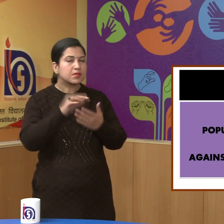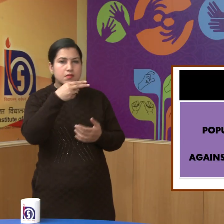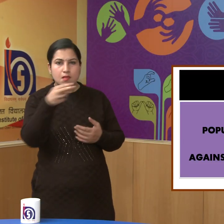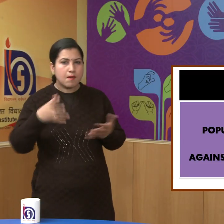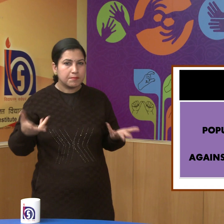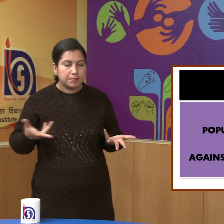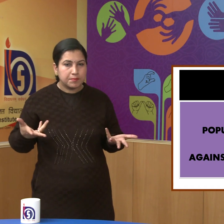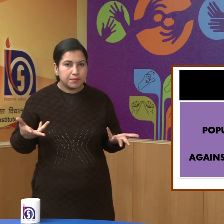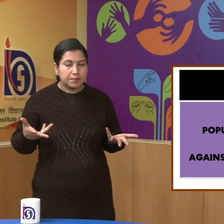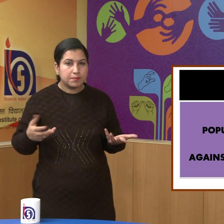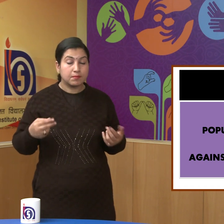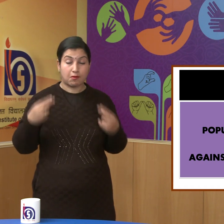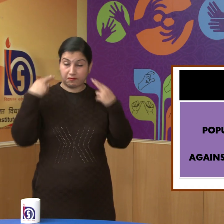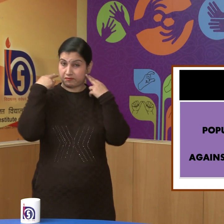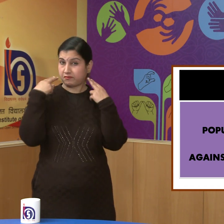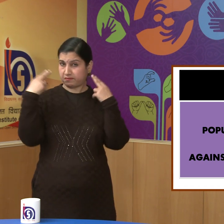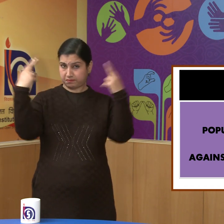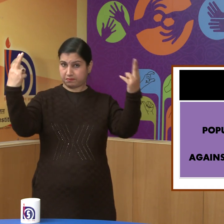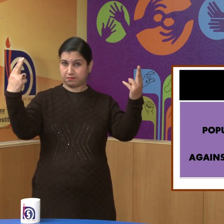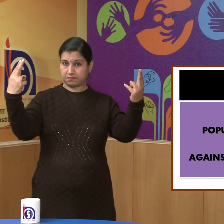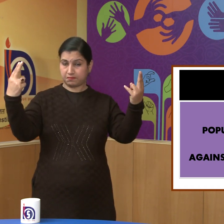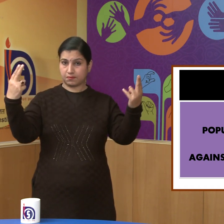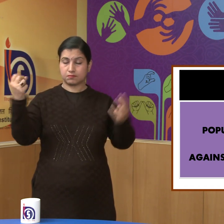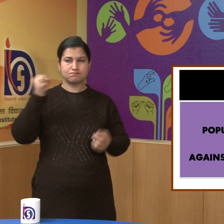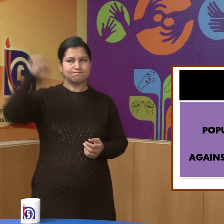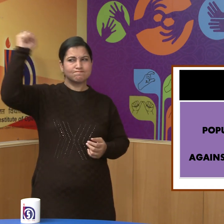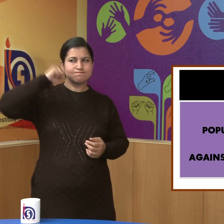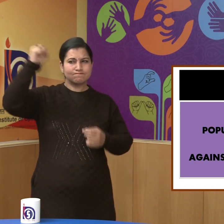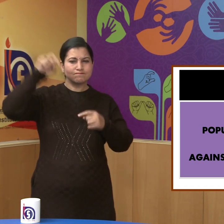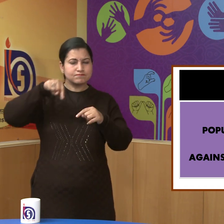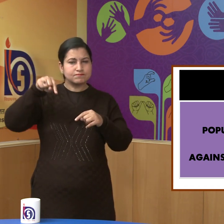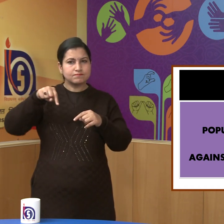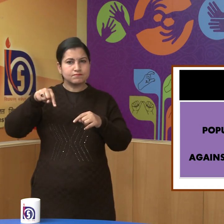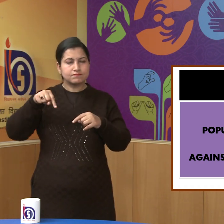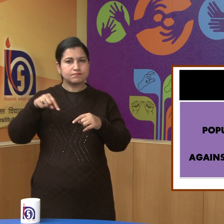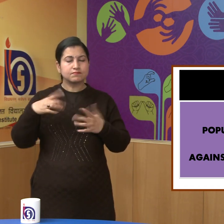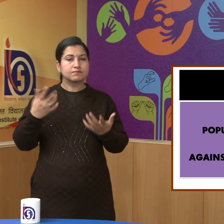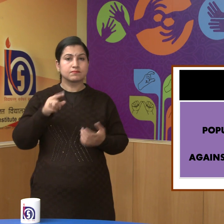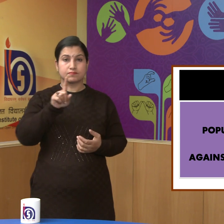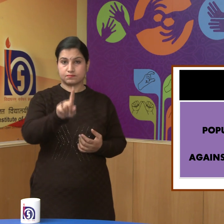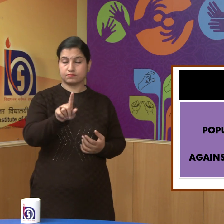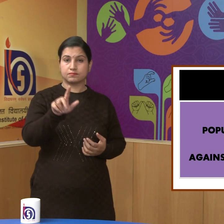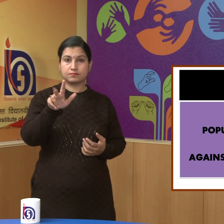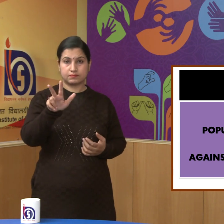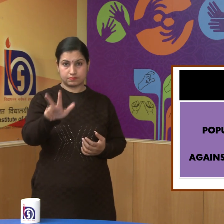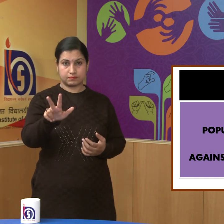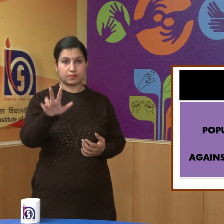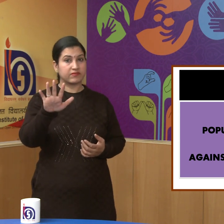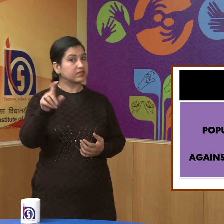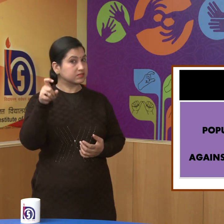popular resistance movement against the British rule.